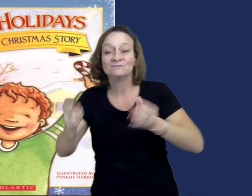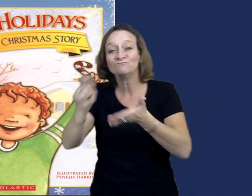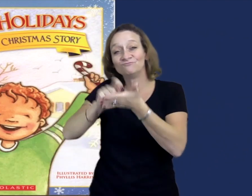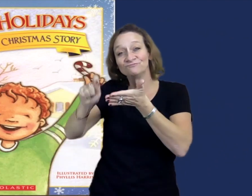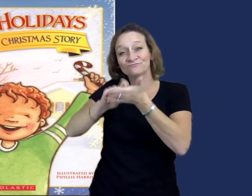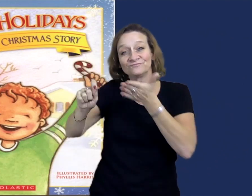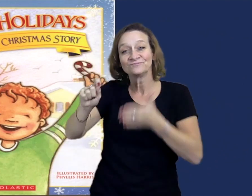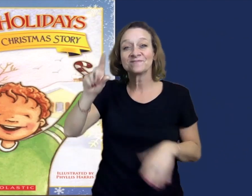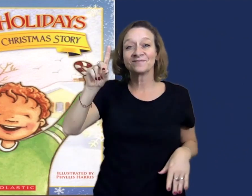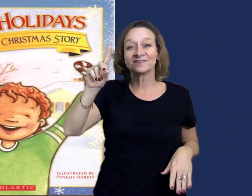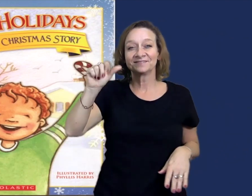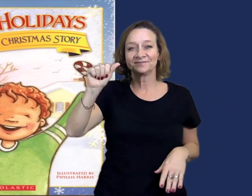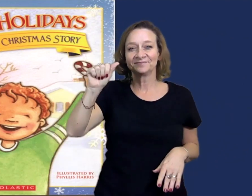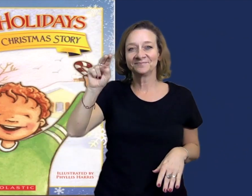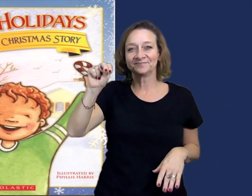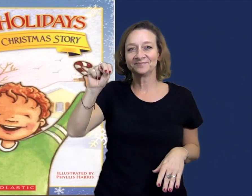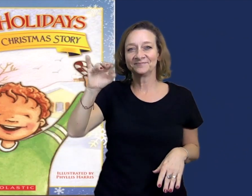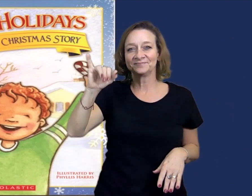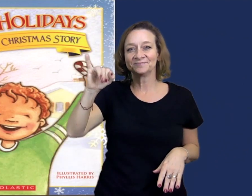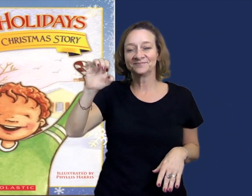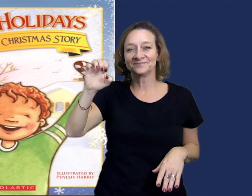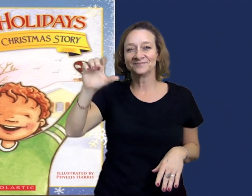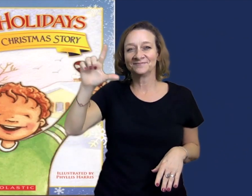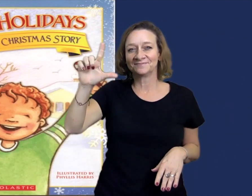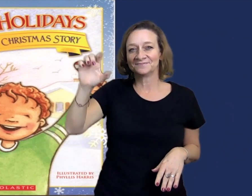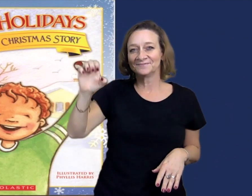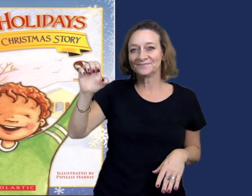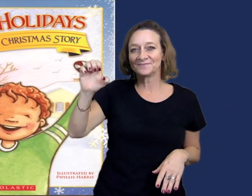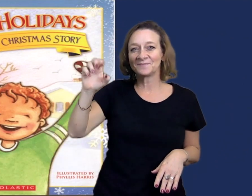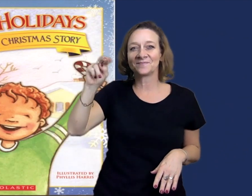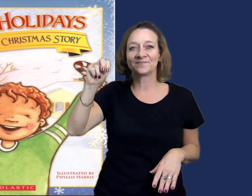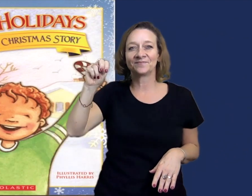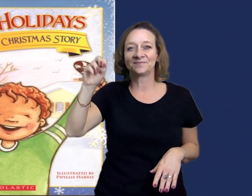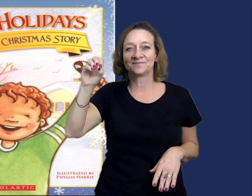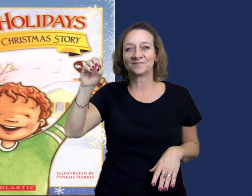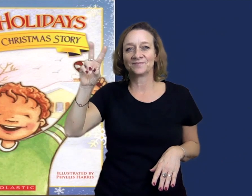written by Danielle Novak.